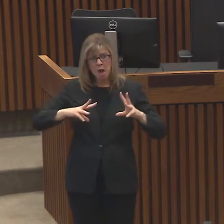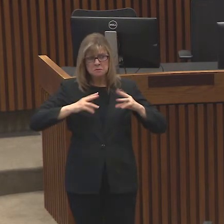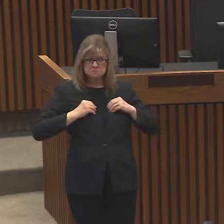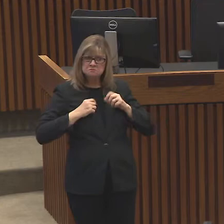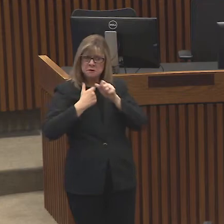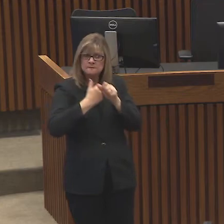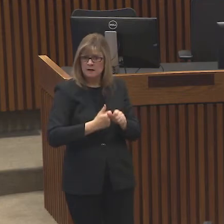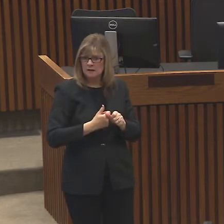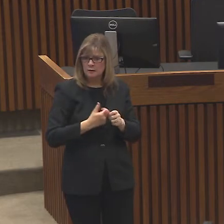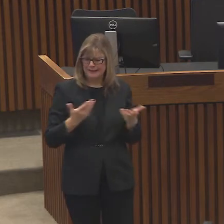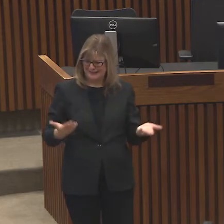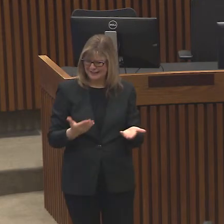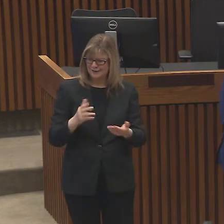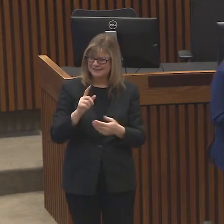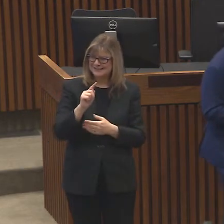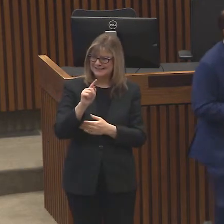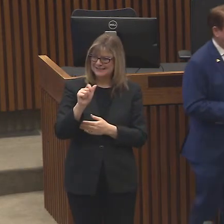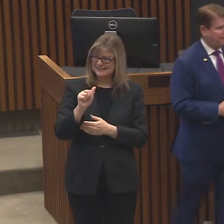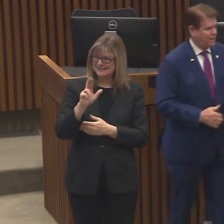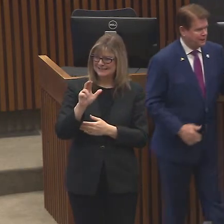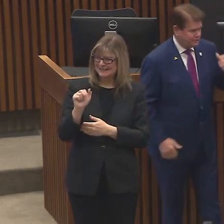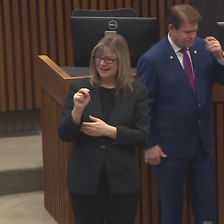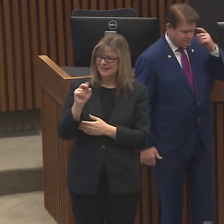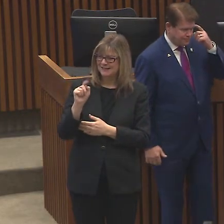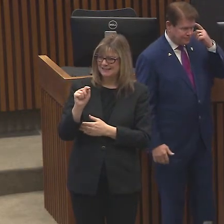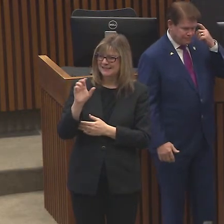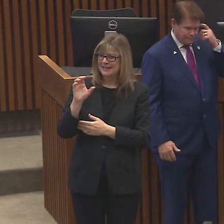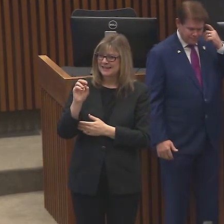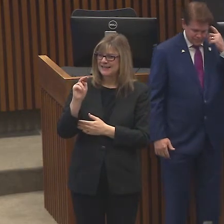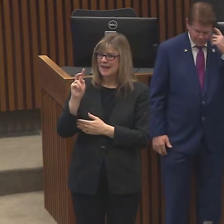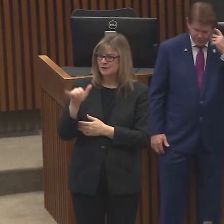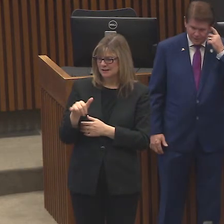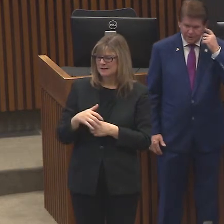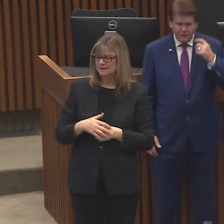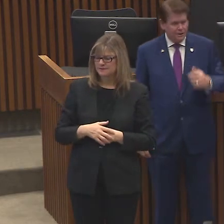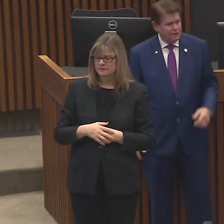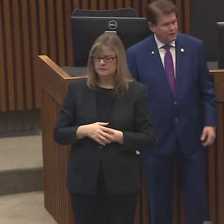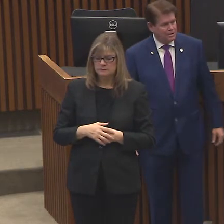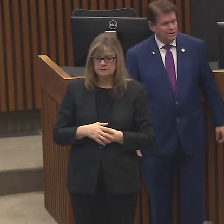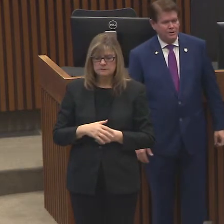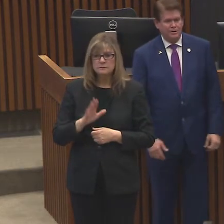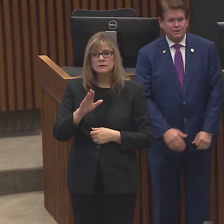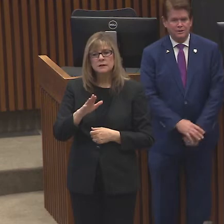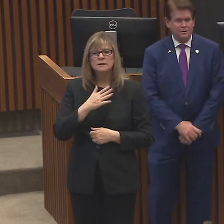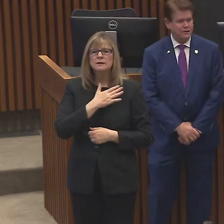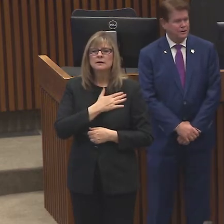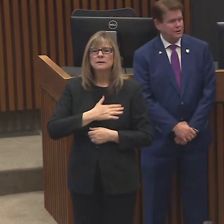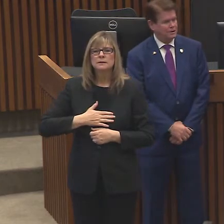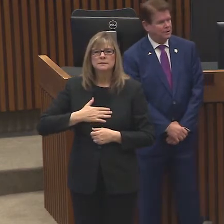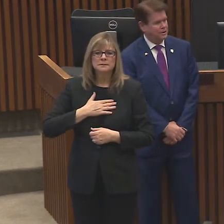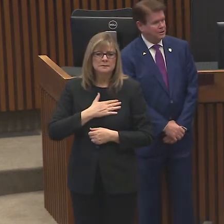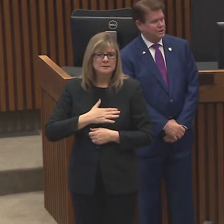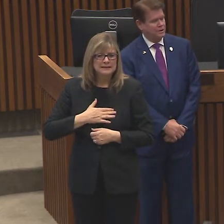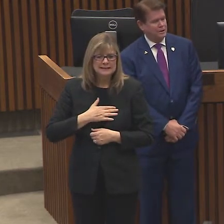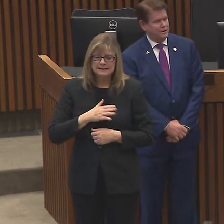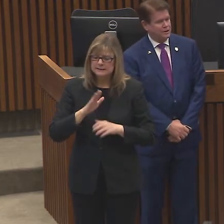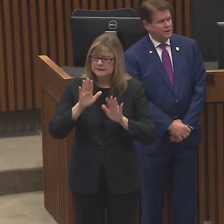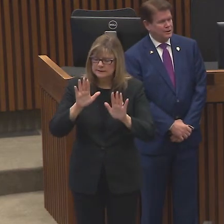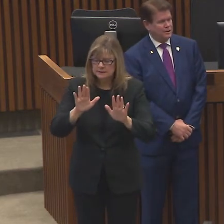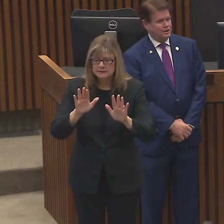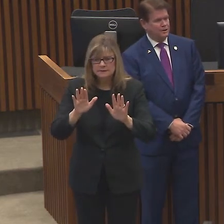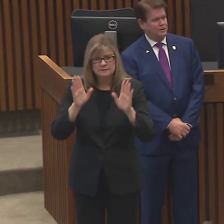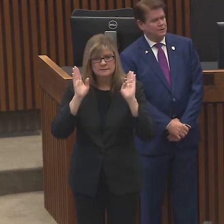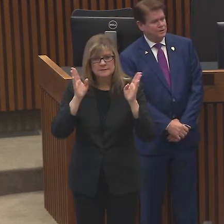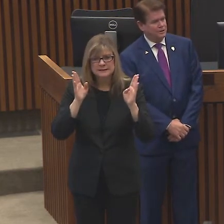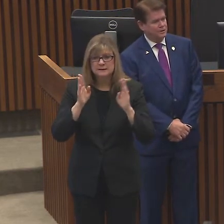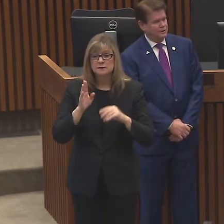it is here in Tarrant County. One more question. Please encourage your viewers to have one person per family where, where at